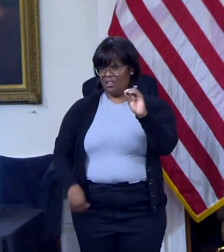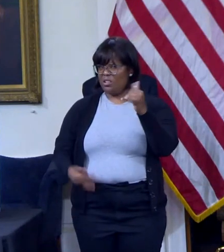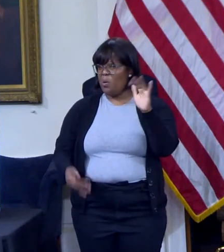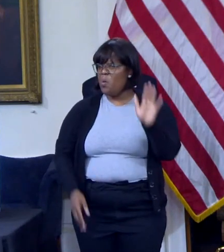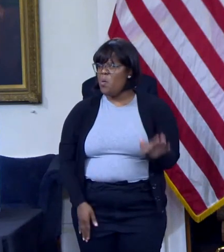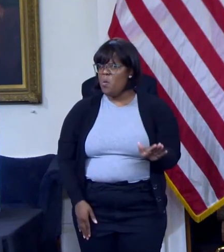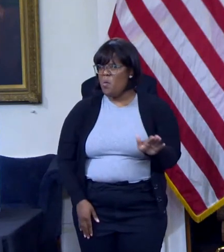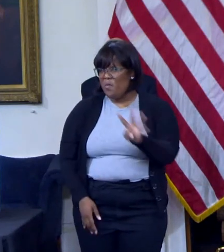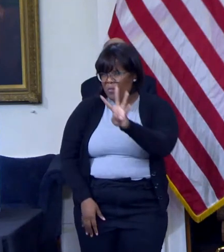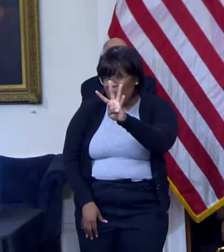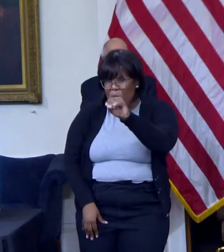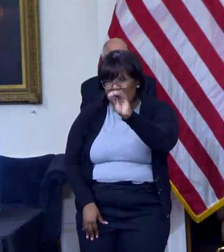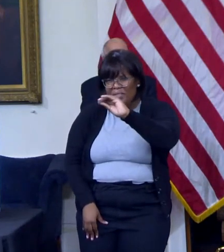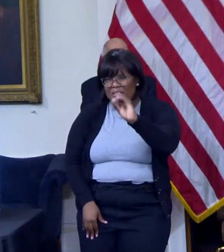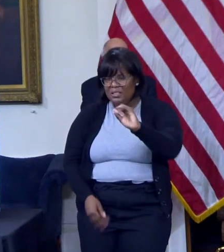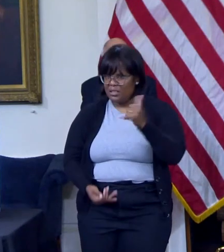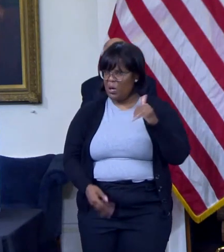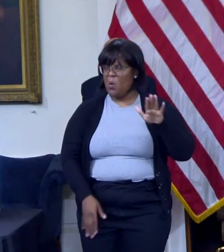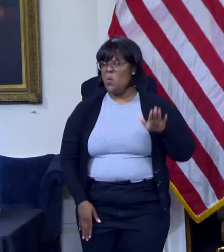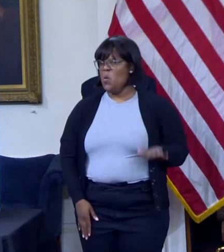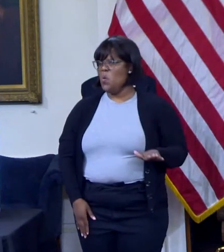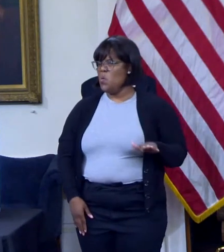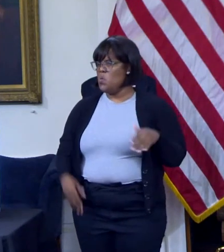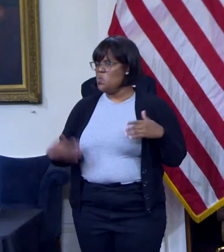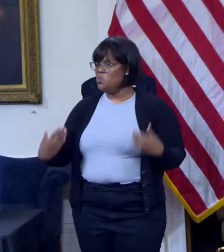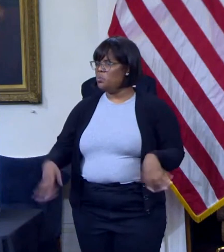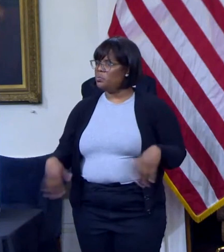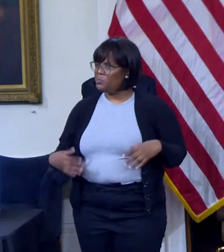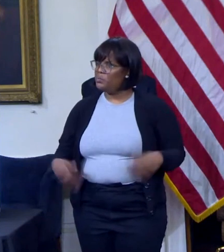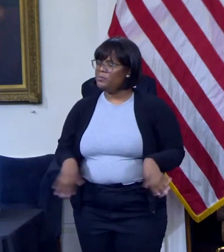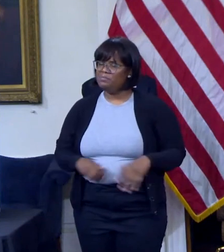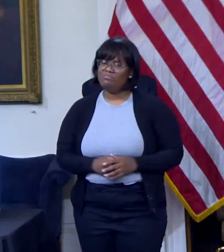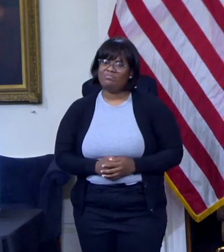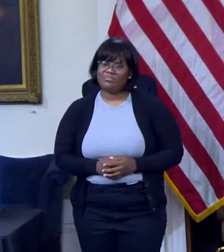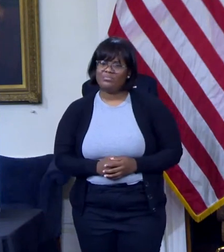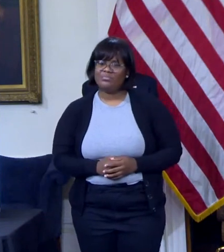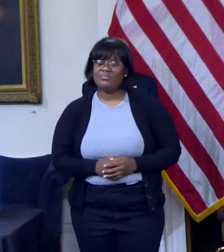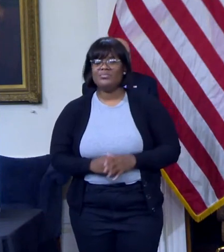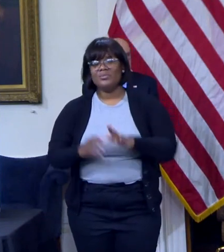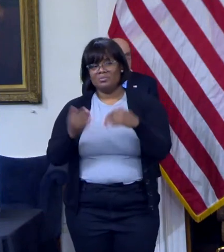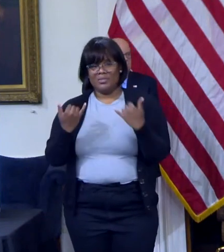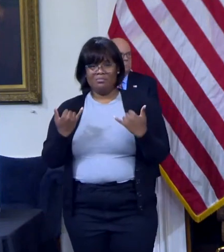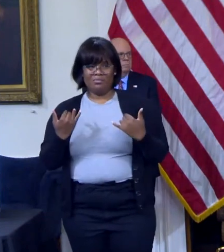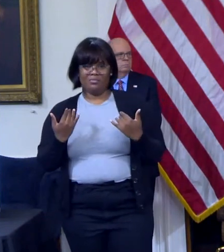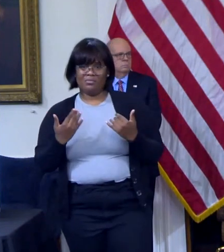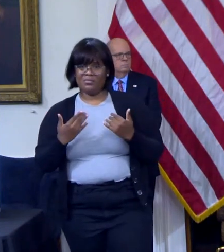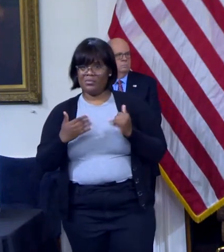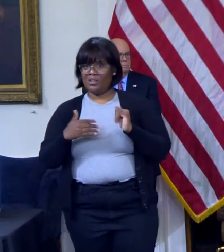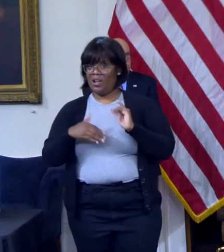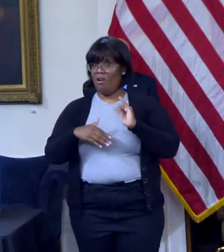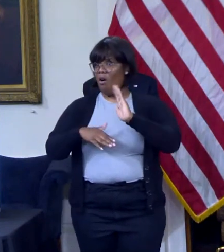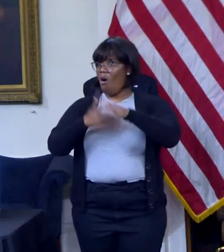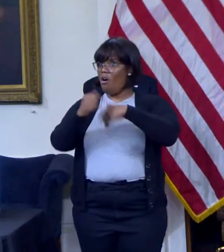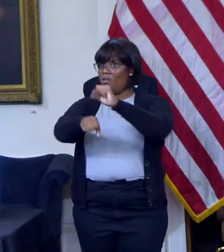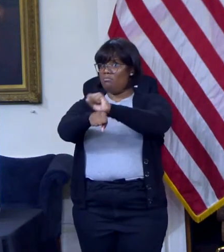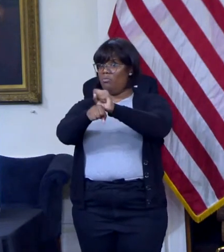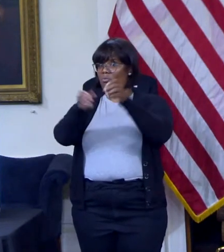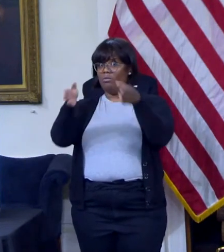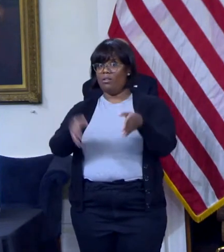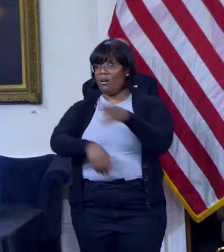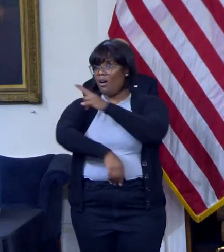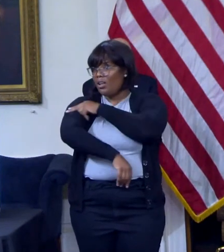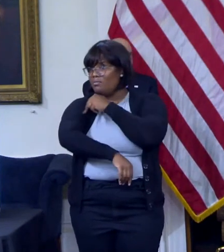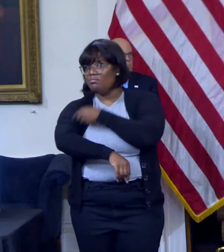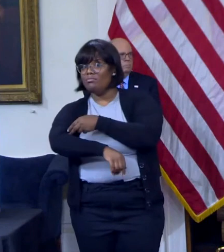40%. So while all employers in our sector have encouraged